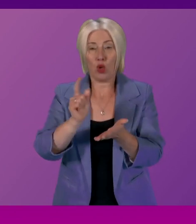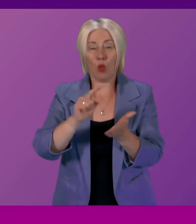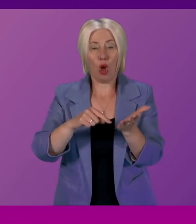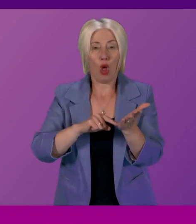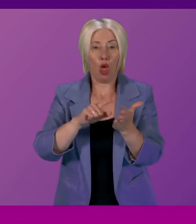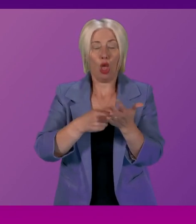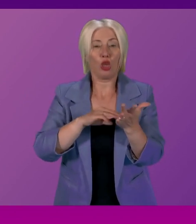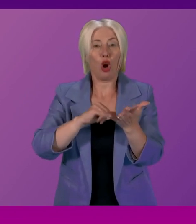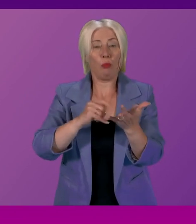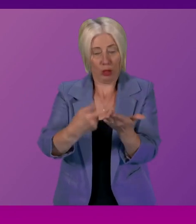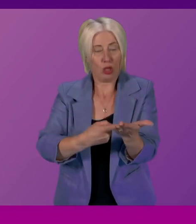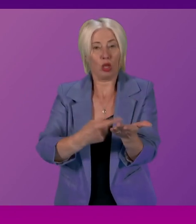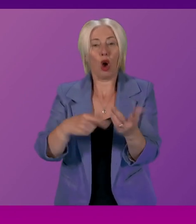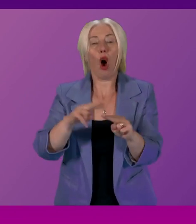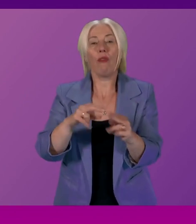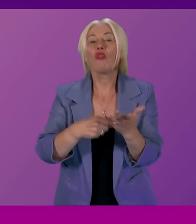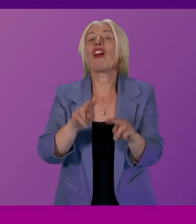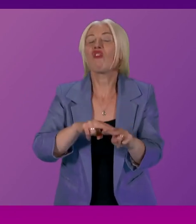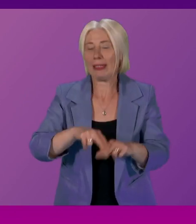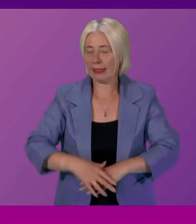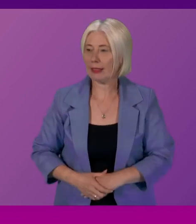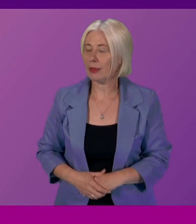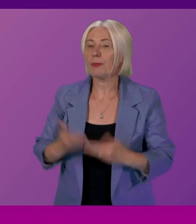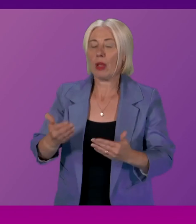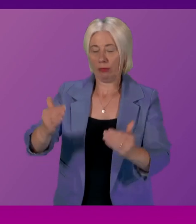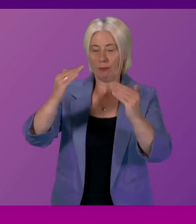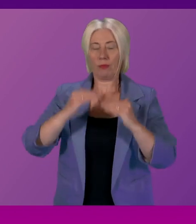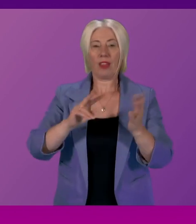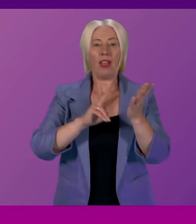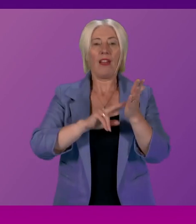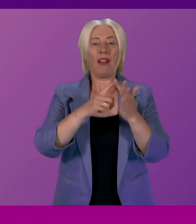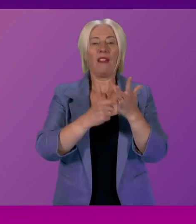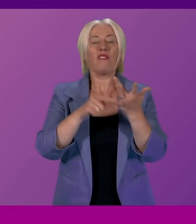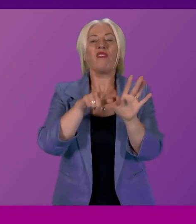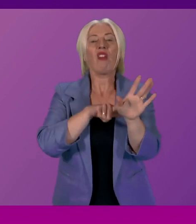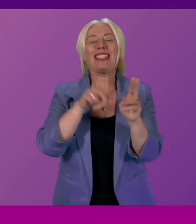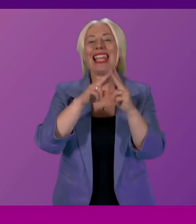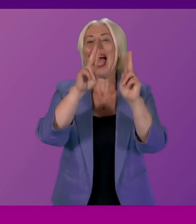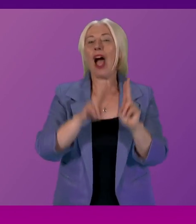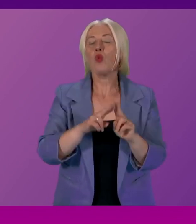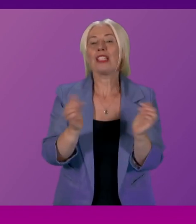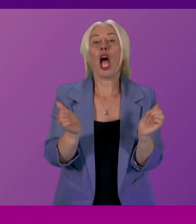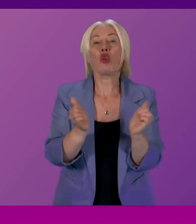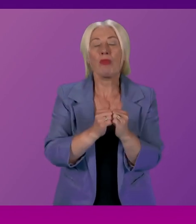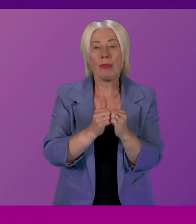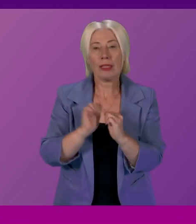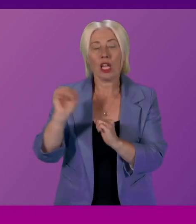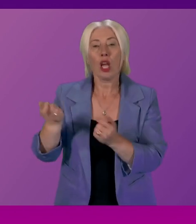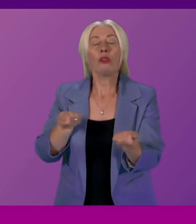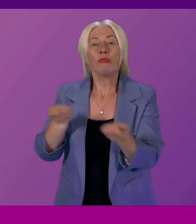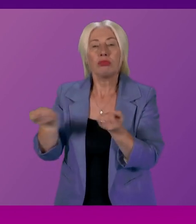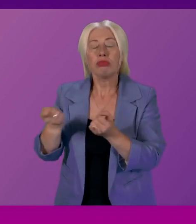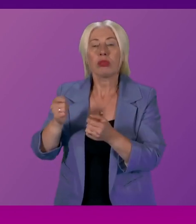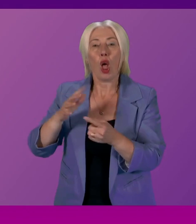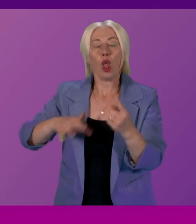Thank you. Thank you, Richard. We now move on to the Verity House Agreement and I'm going to invite Ariane Burgess, Convener, Local Government, Housing